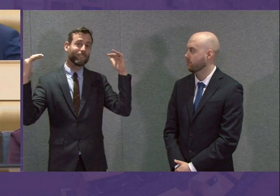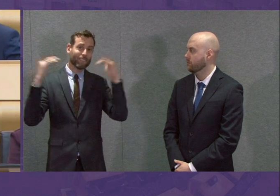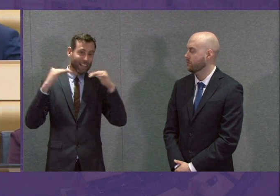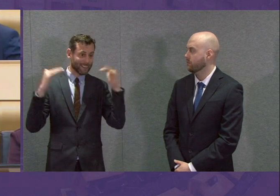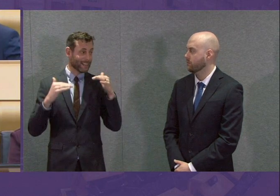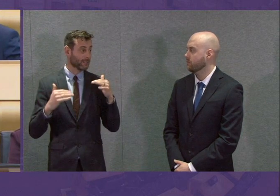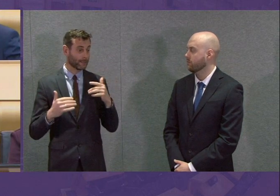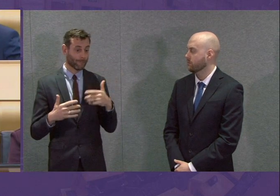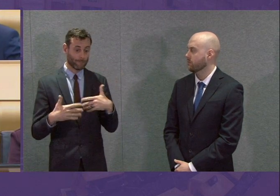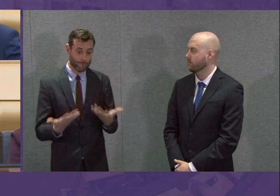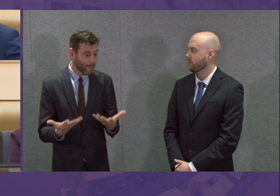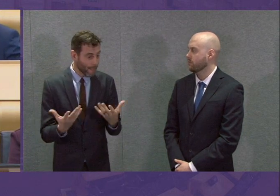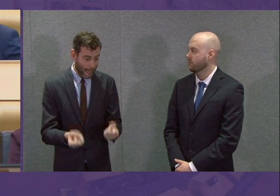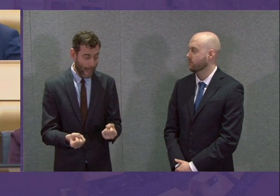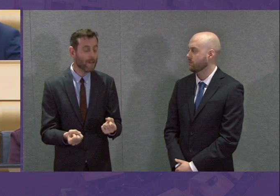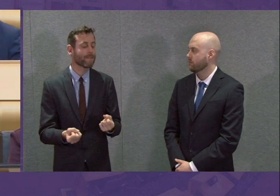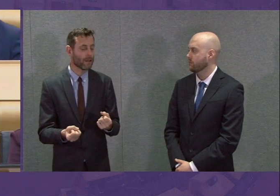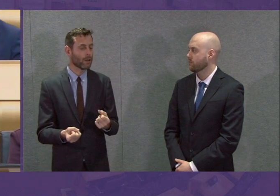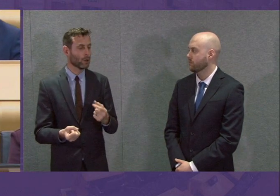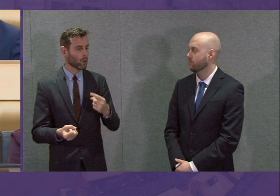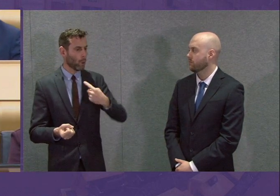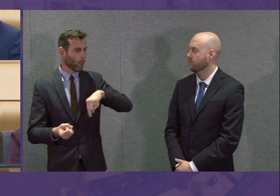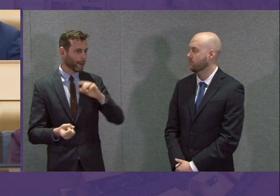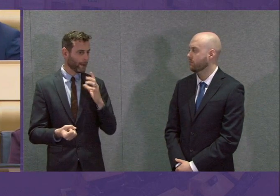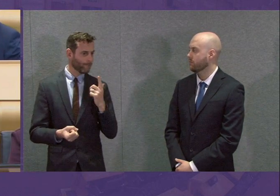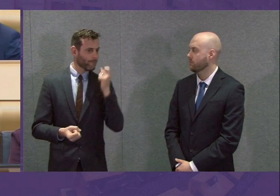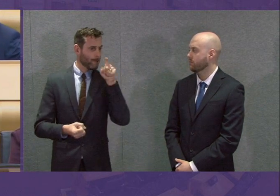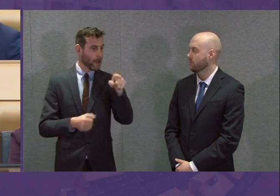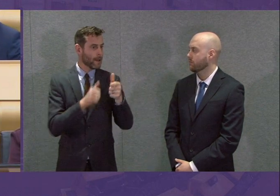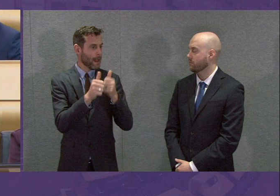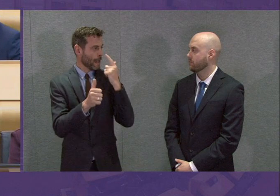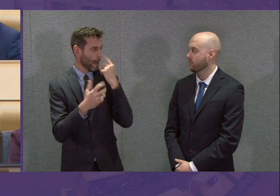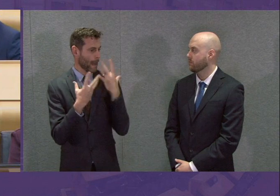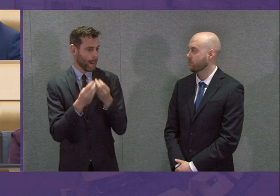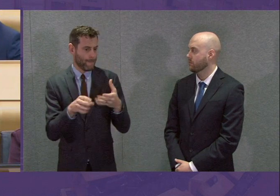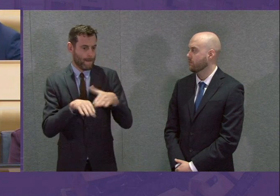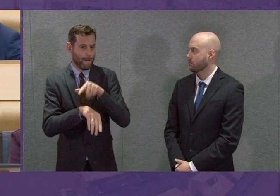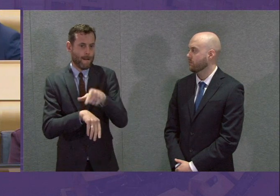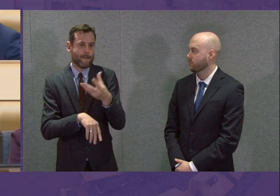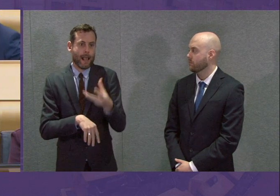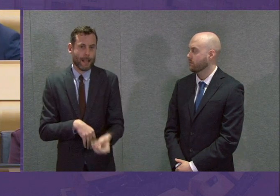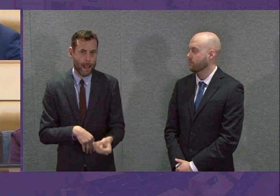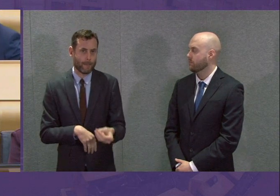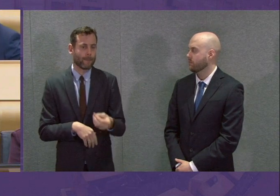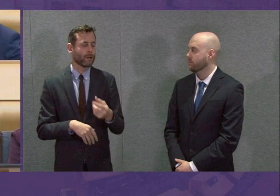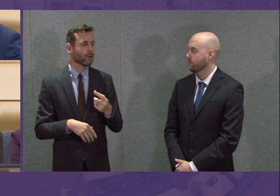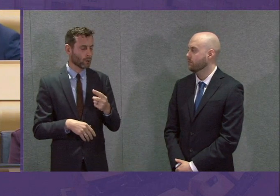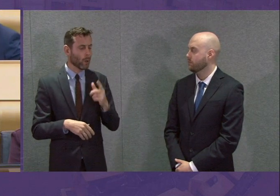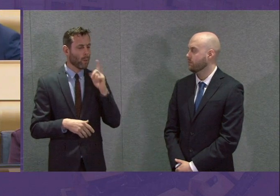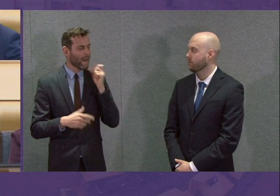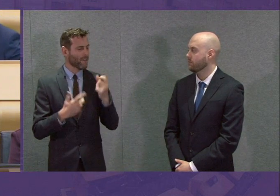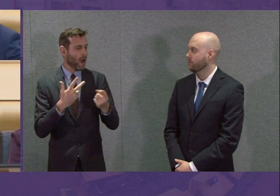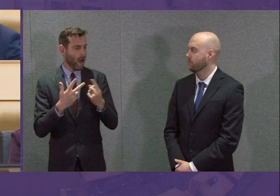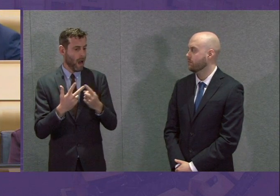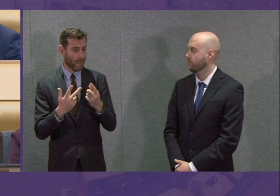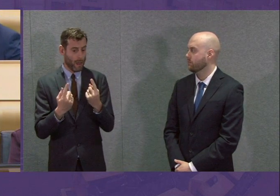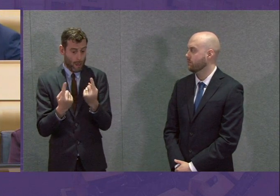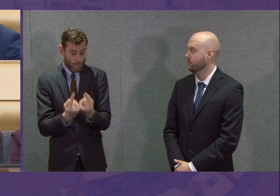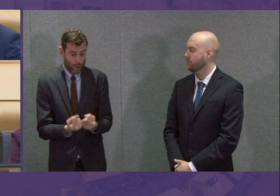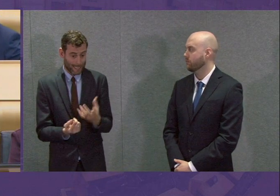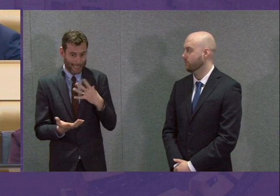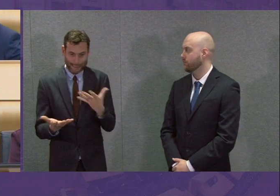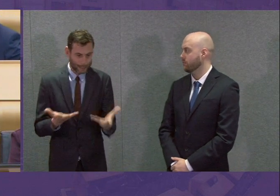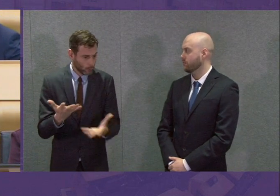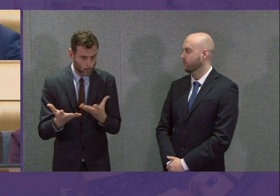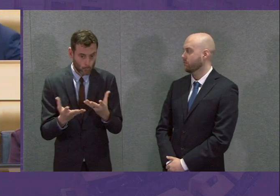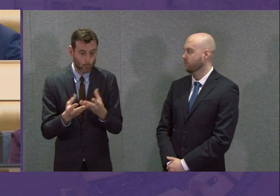top of that list of priority, but I referenced in my exchange with Richard Leonard, there will be other products that fall into that category. So any